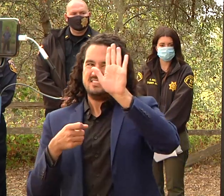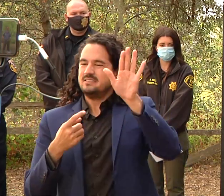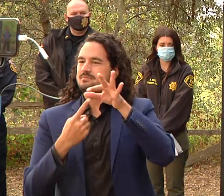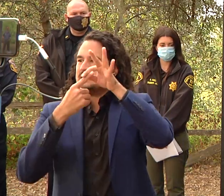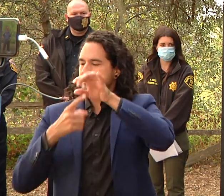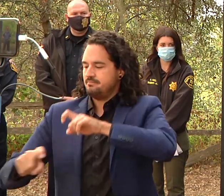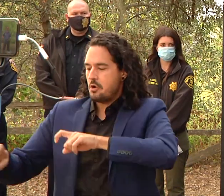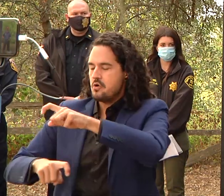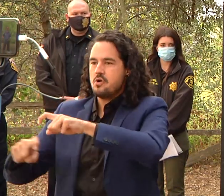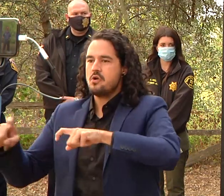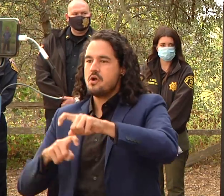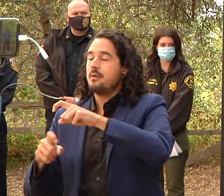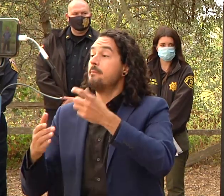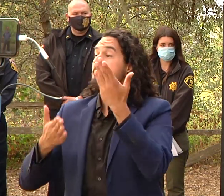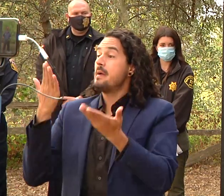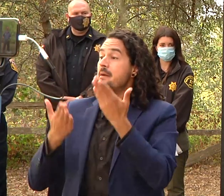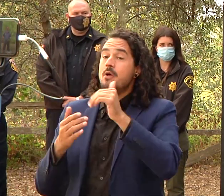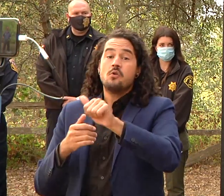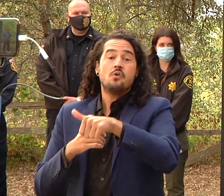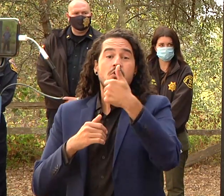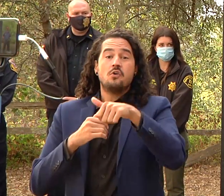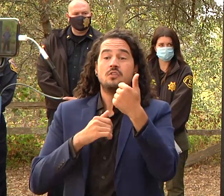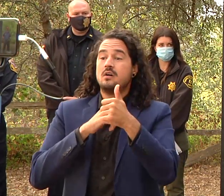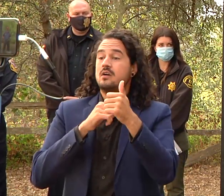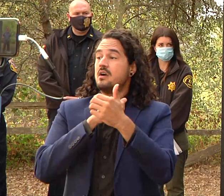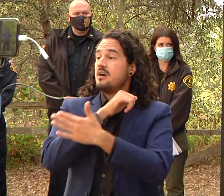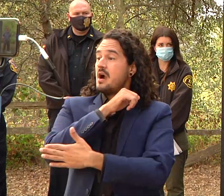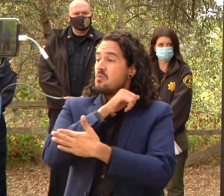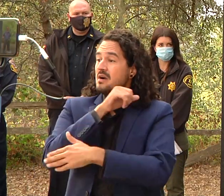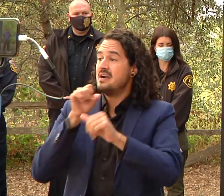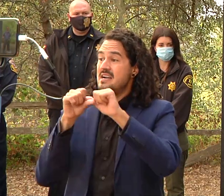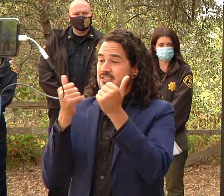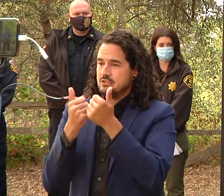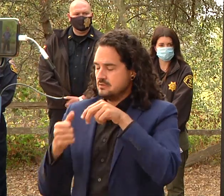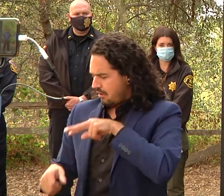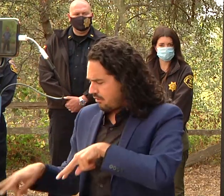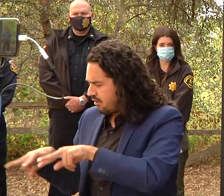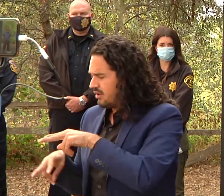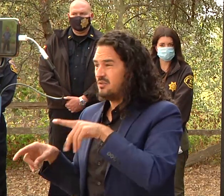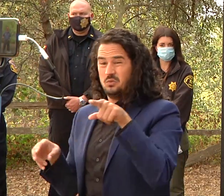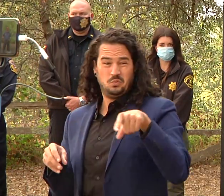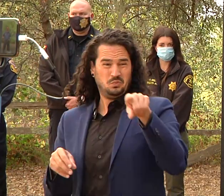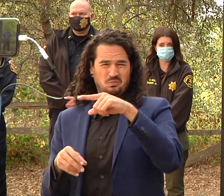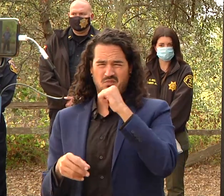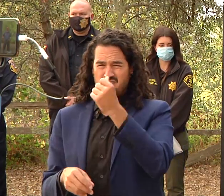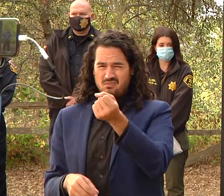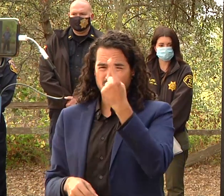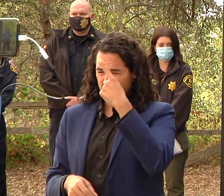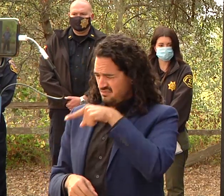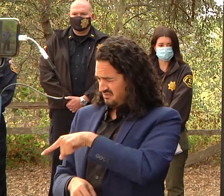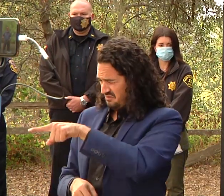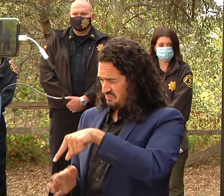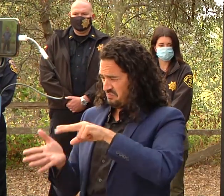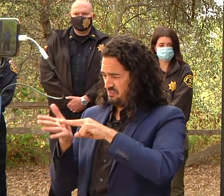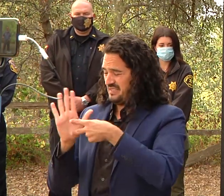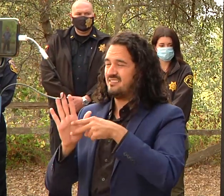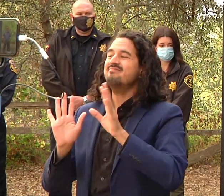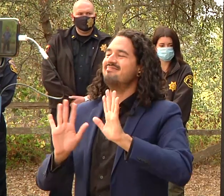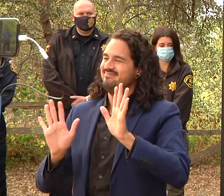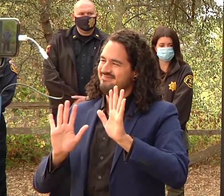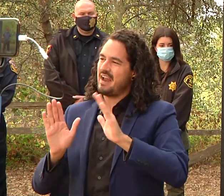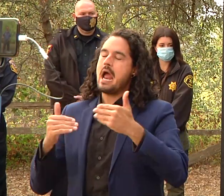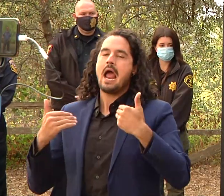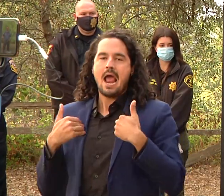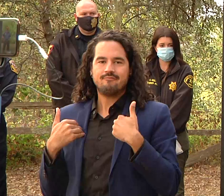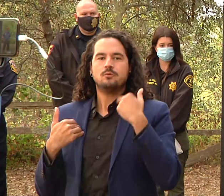that come through and use markings so the people coming into the area may see a variety of different markings in the area all with different specific purposes for